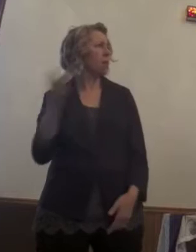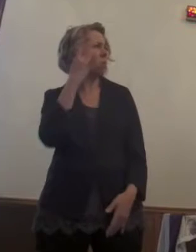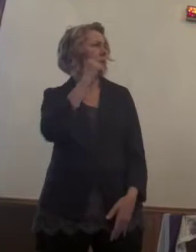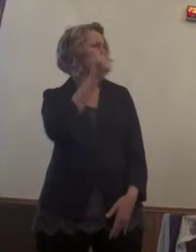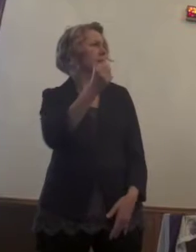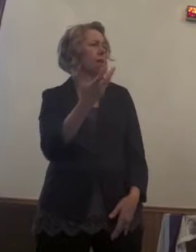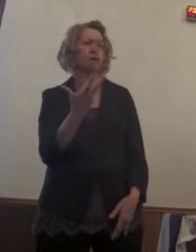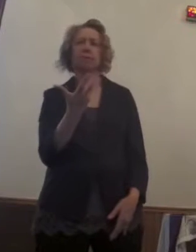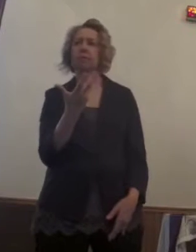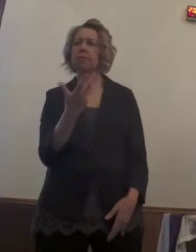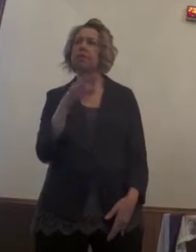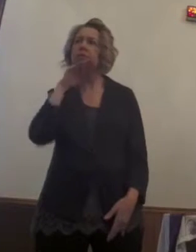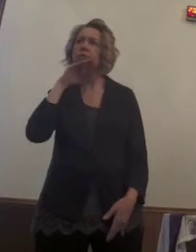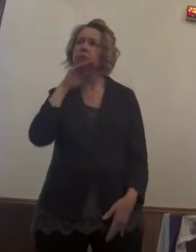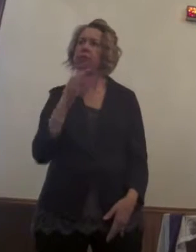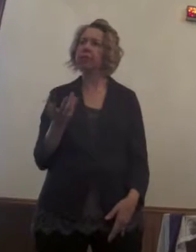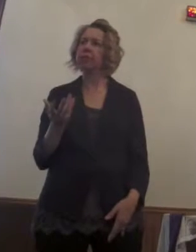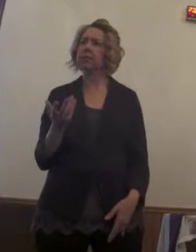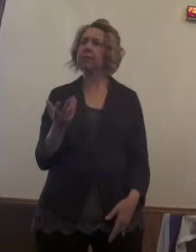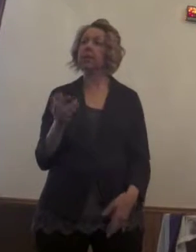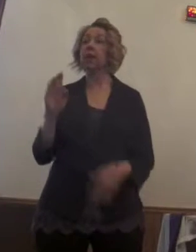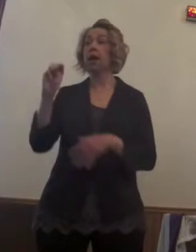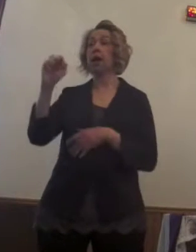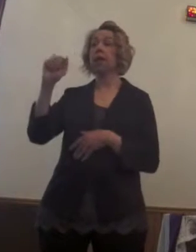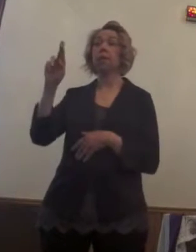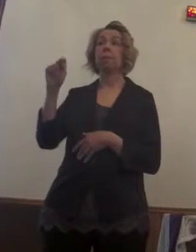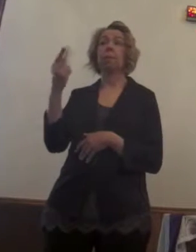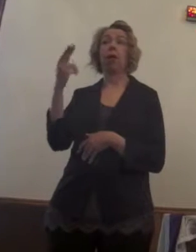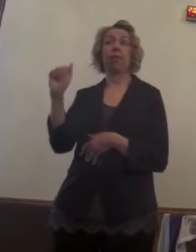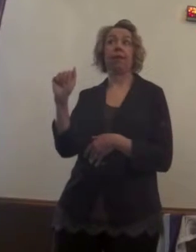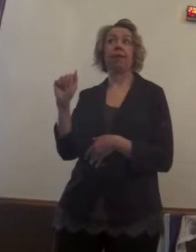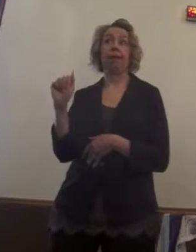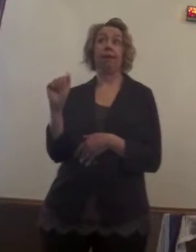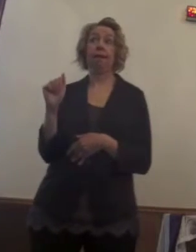In fact, Martha makes a confession just like Peter's confession,